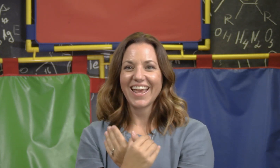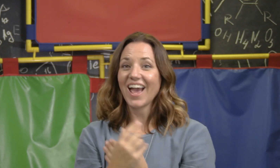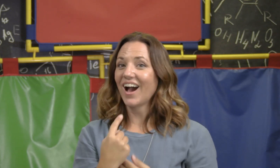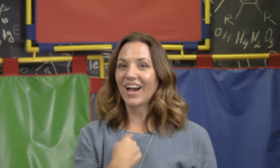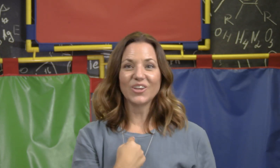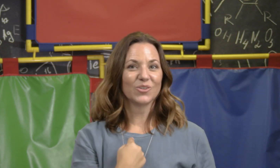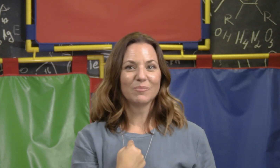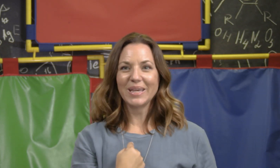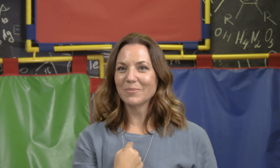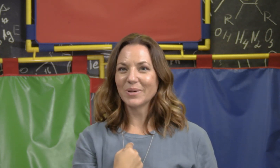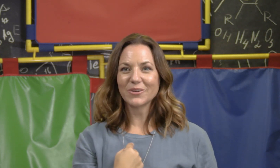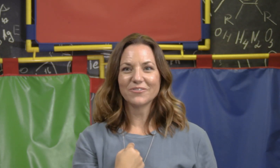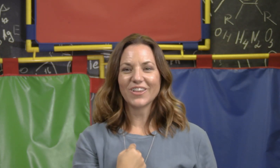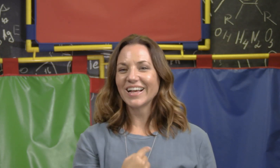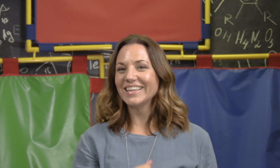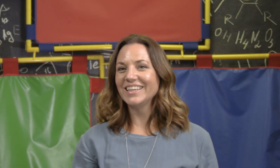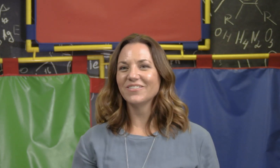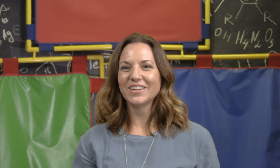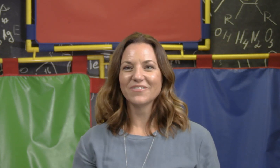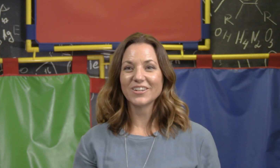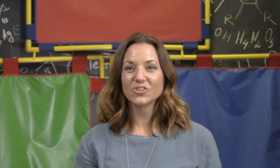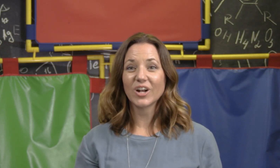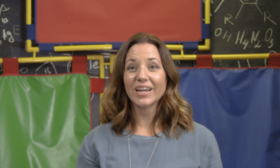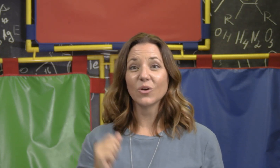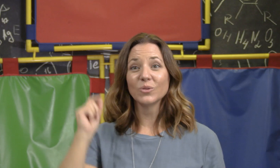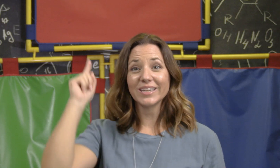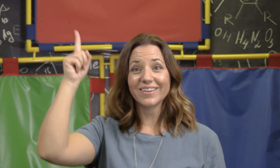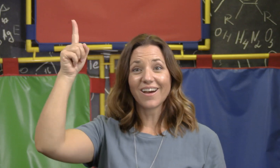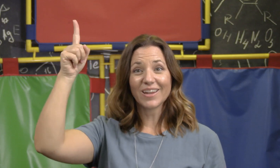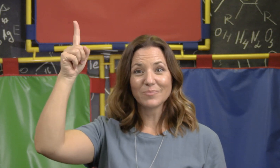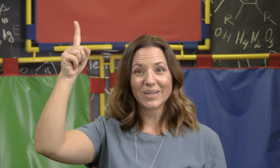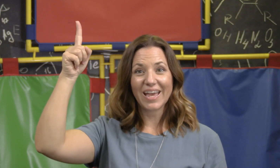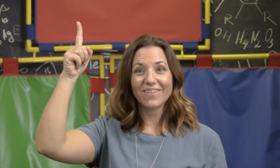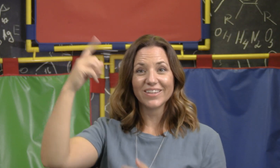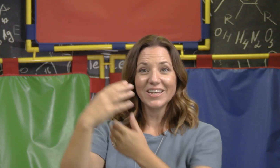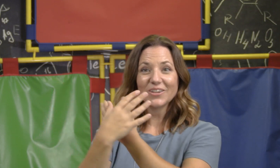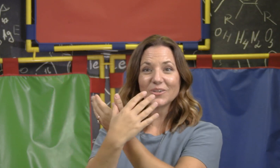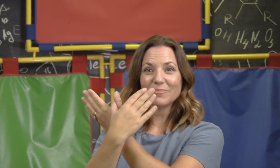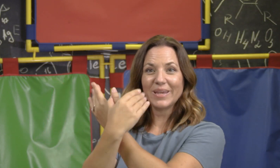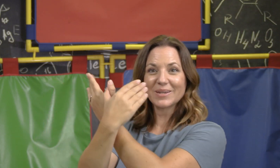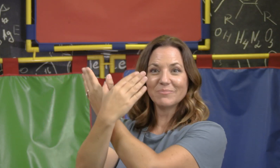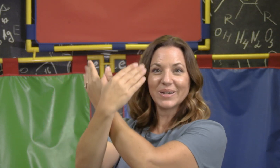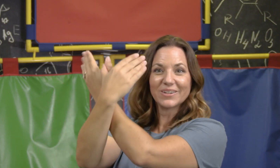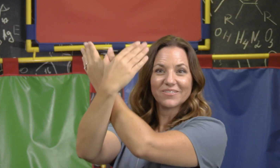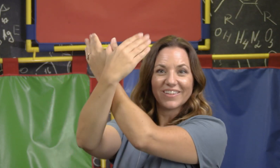I could make a butterfly even if I tried, only God up in heaven could make a butterfly.